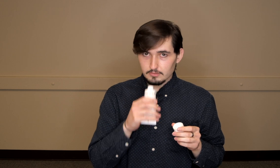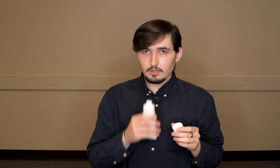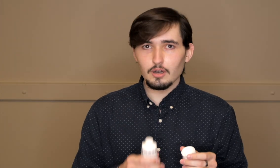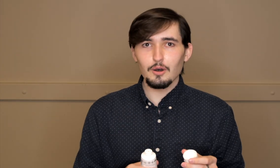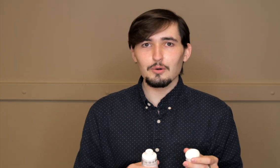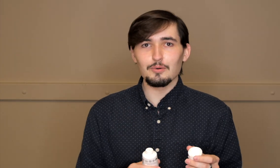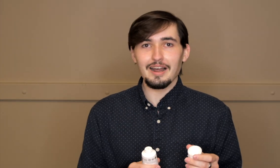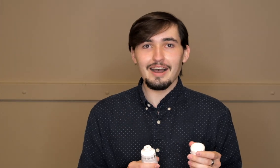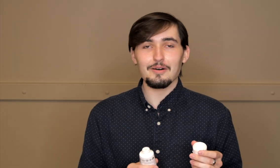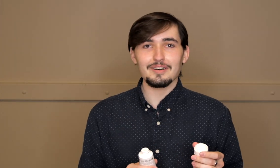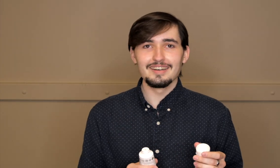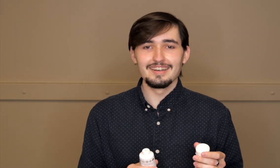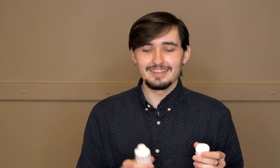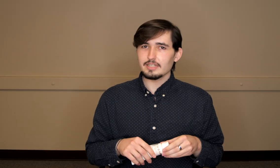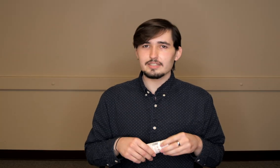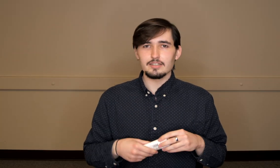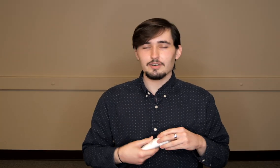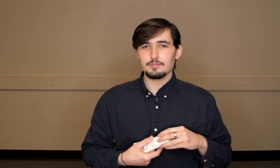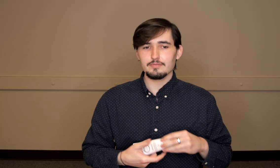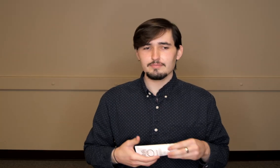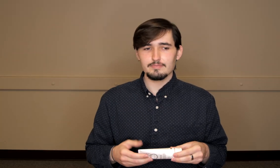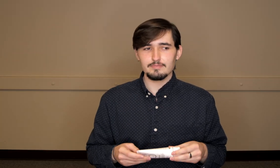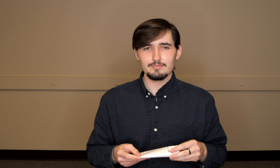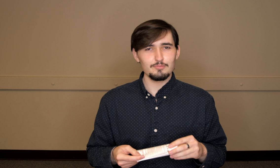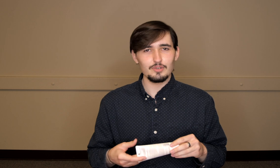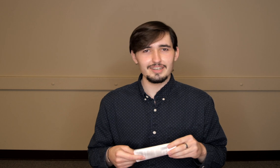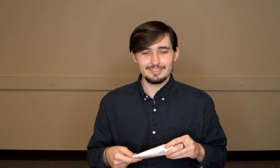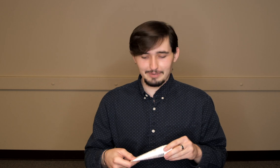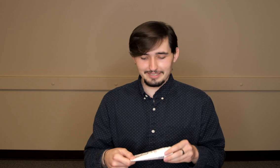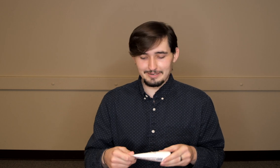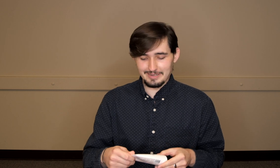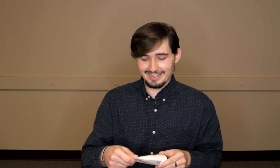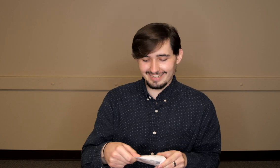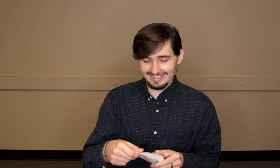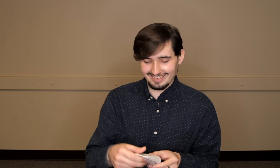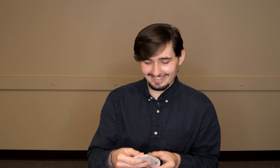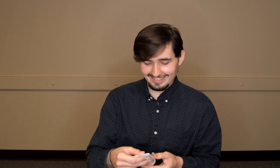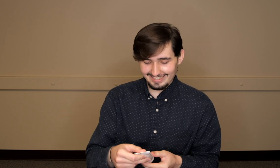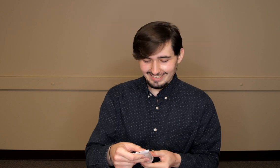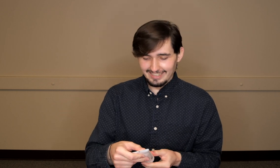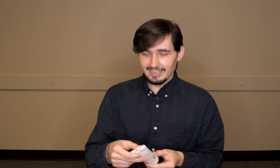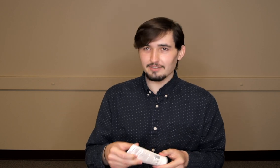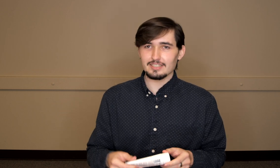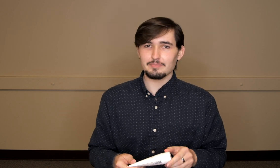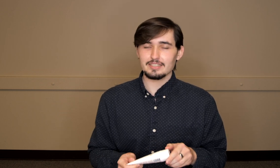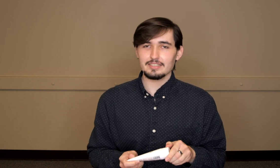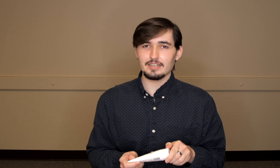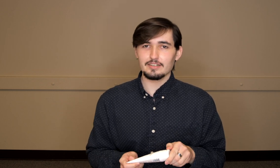Oh wow! It's not what I expected. I was expecting kind